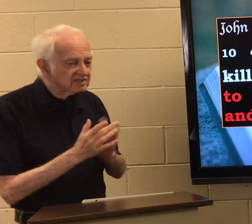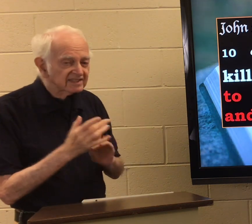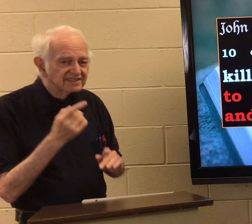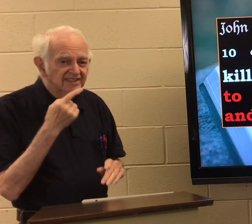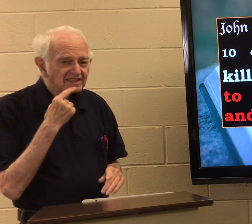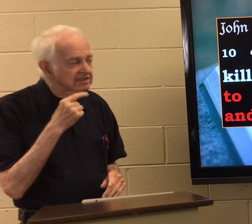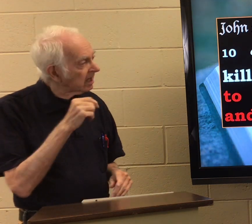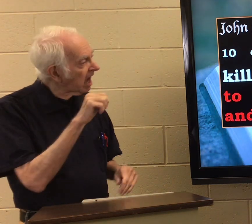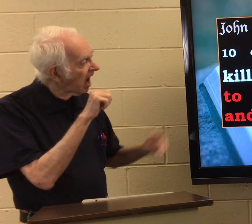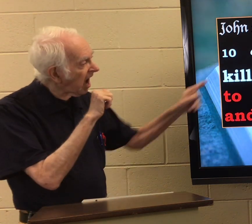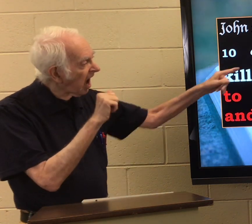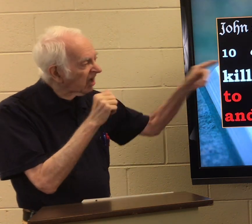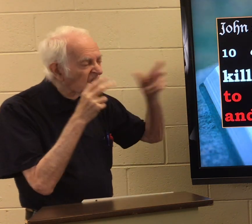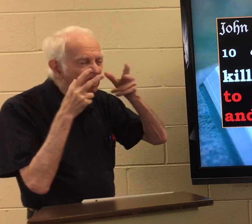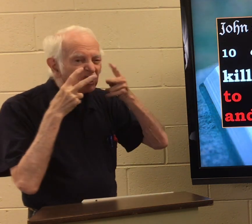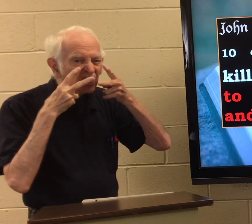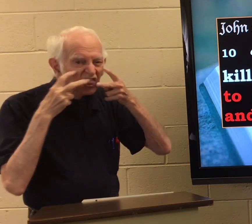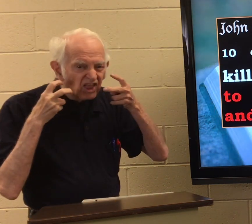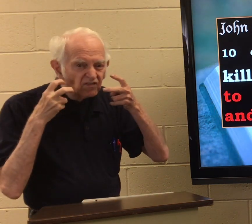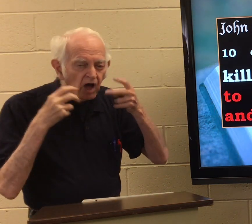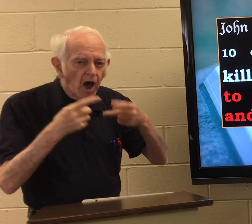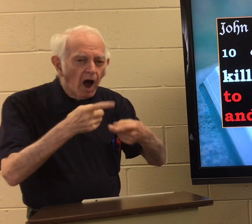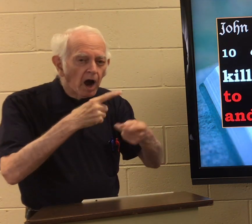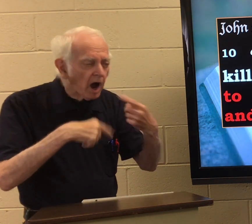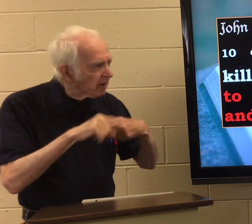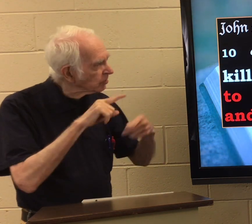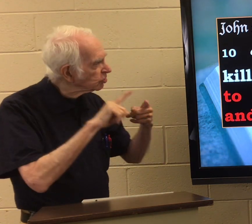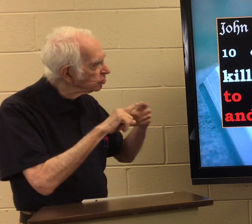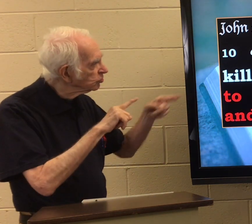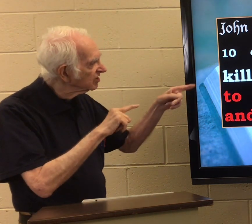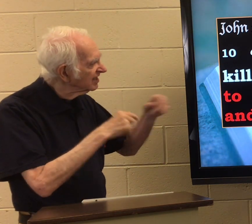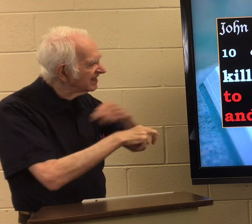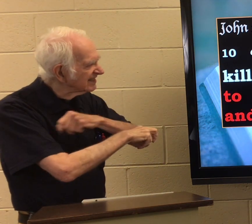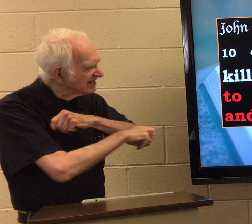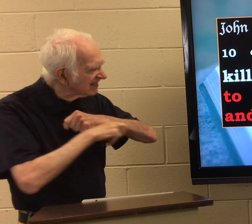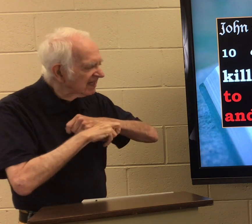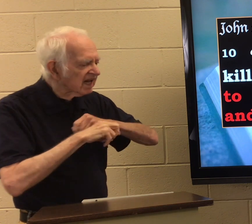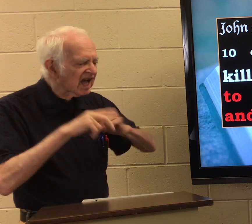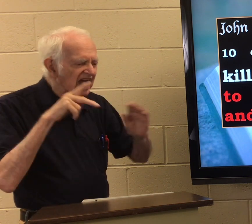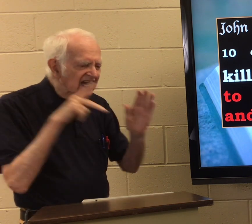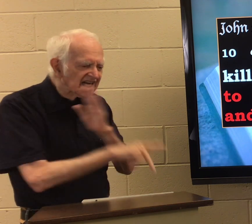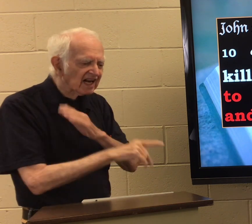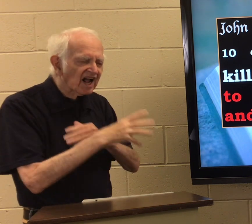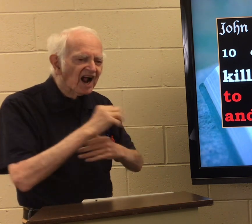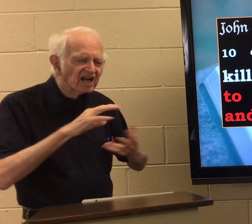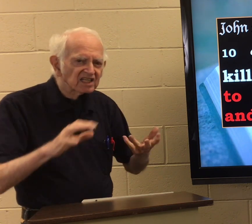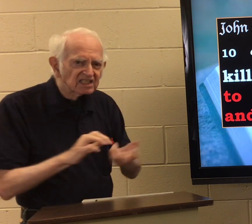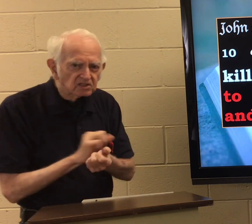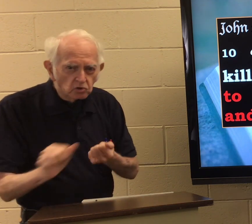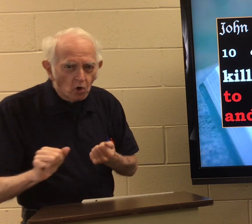Jesus said, a thief comes to steal, kill, and destroy.